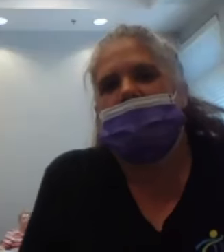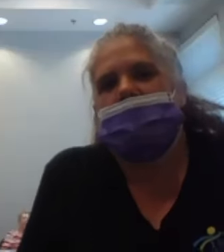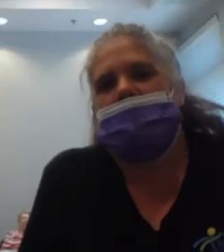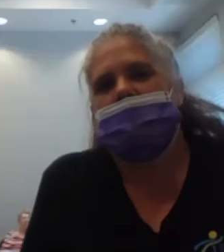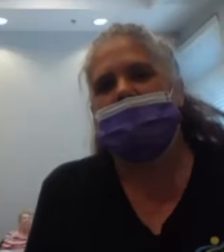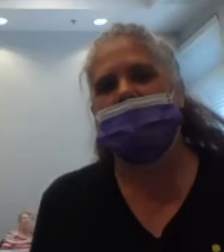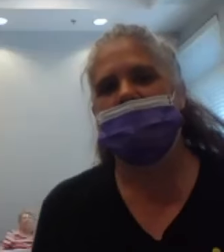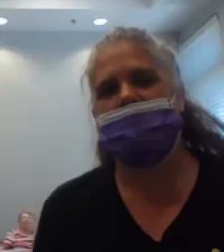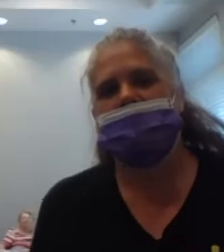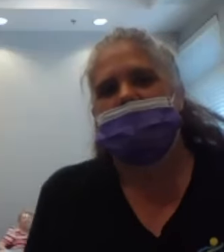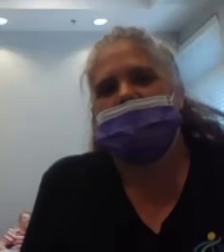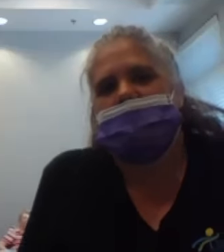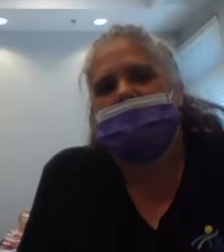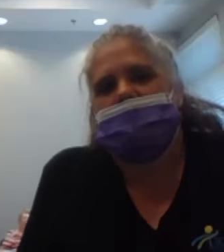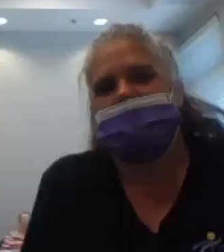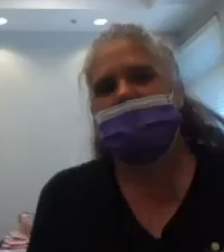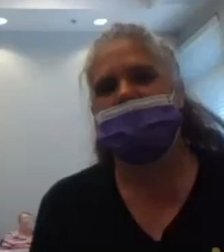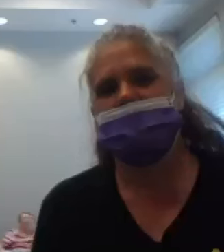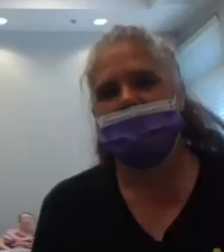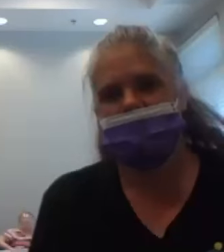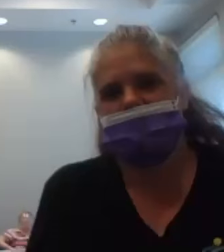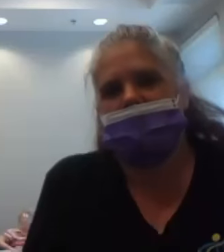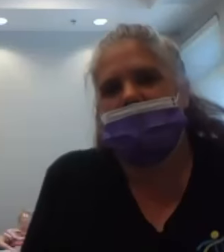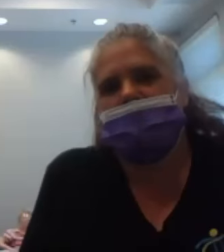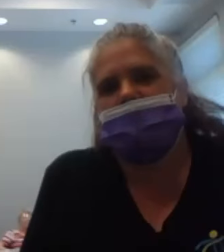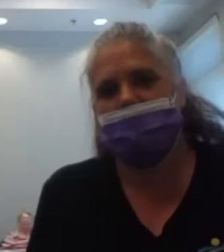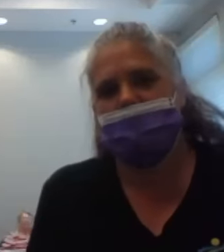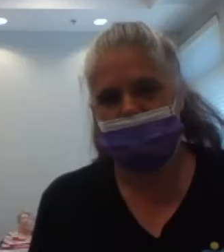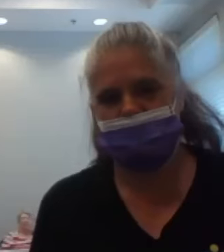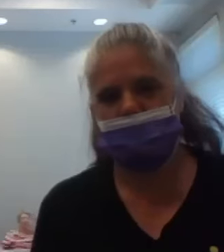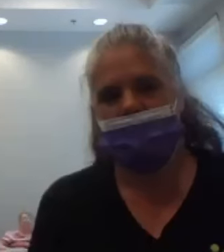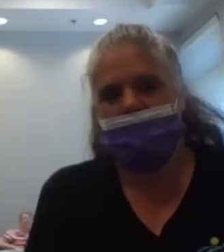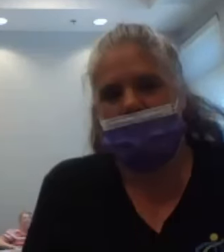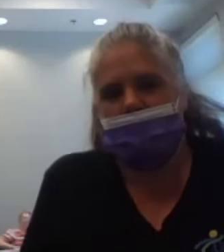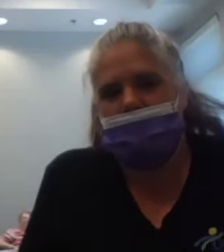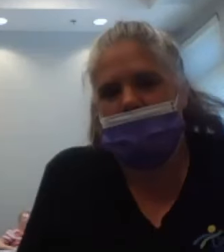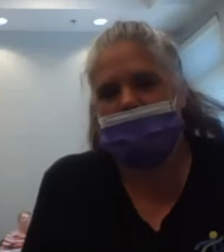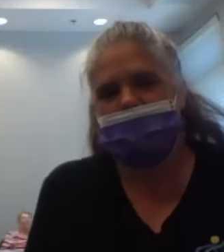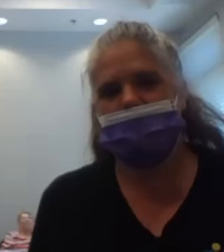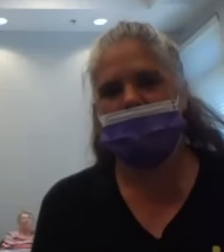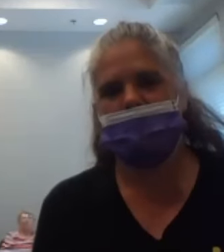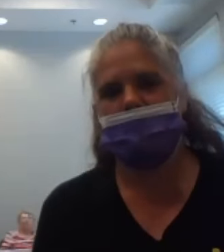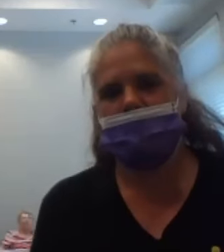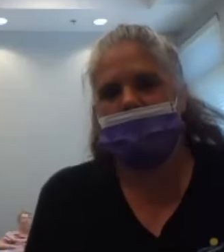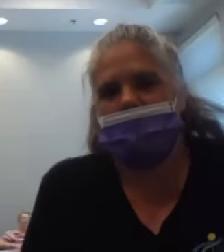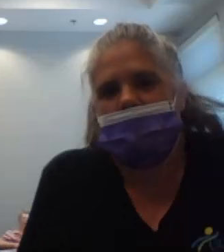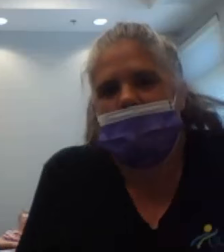six, seven, eight, nine,